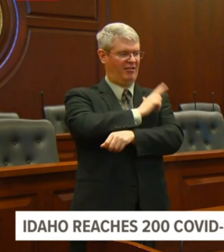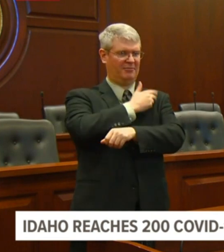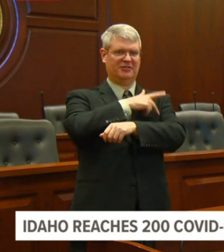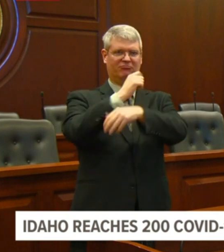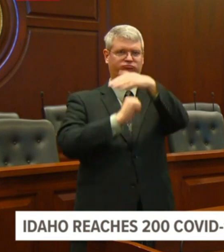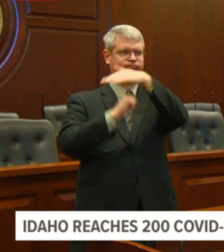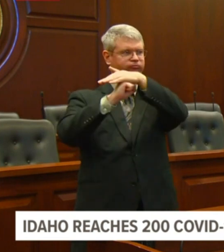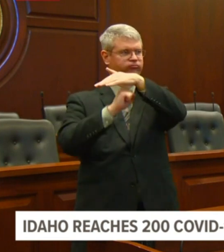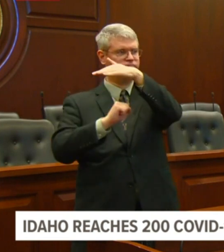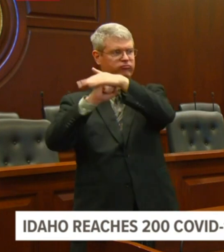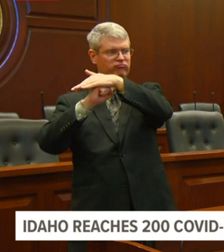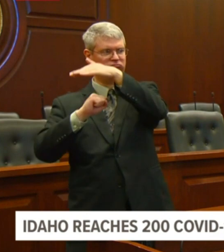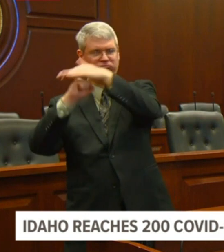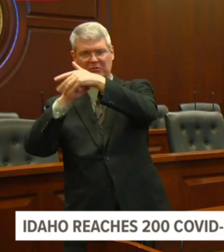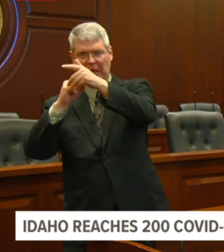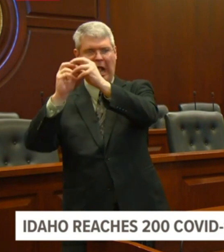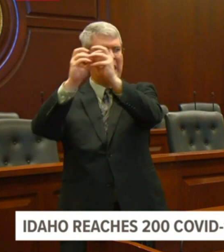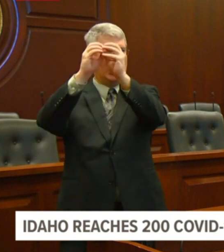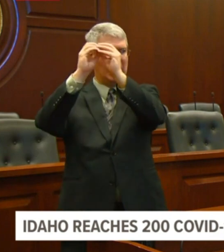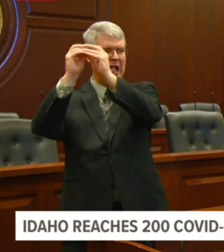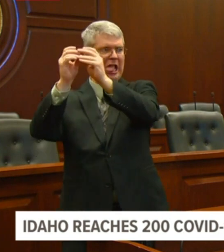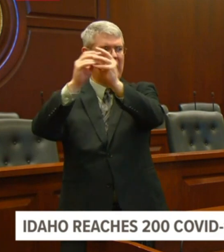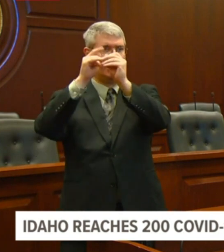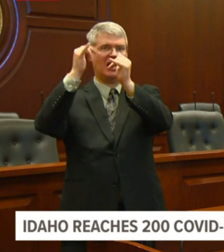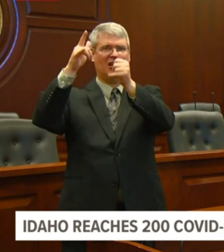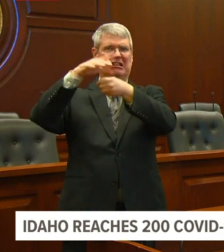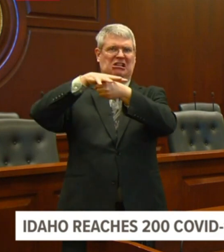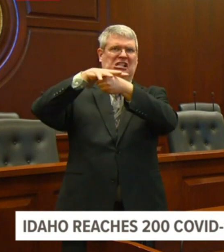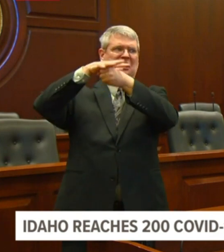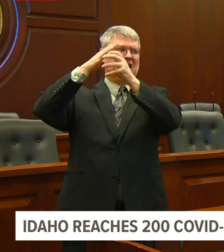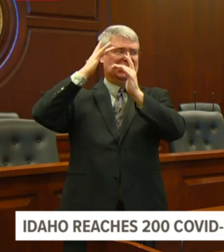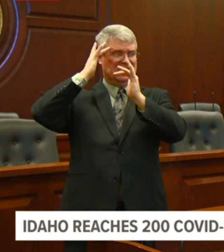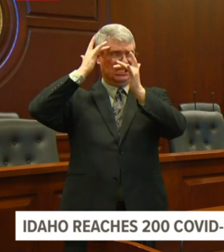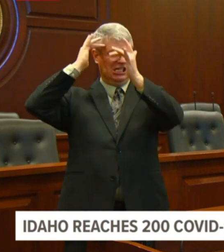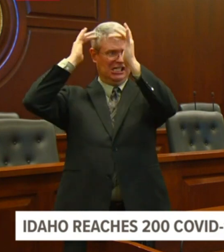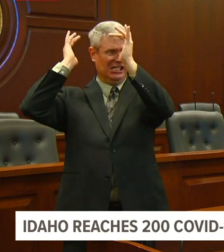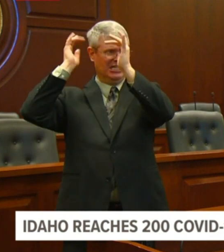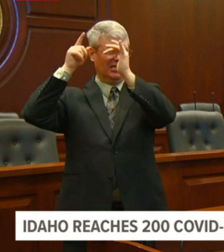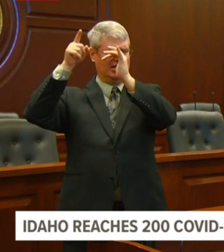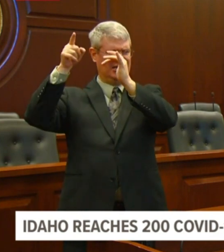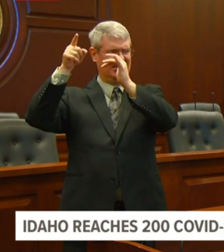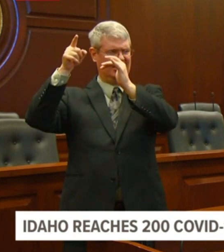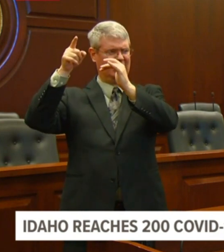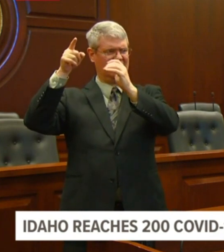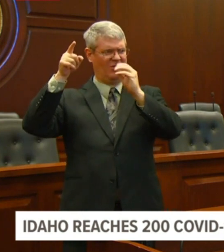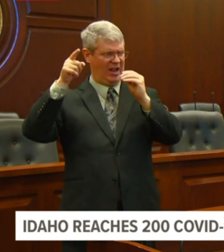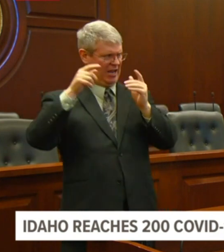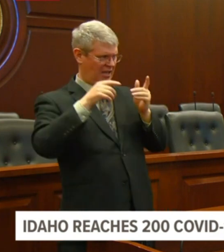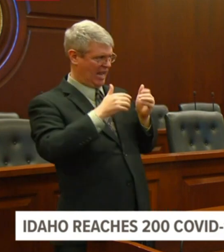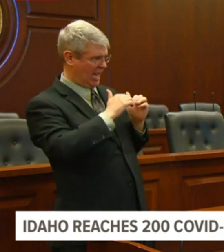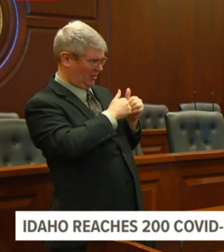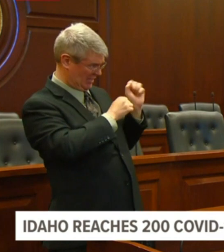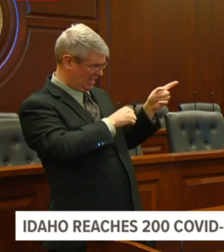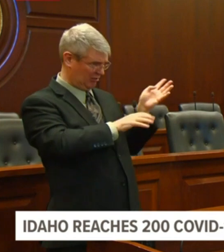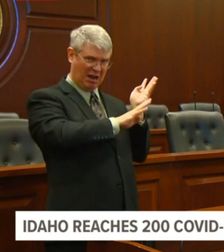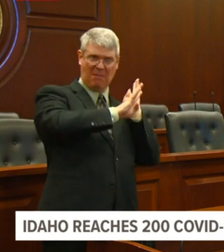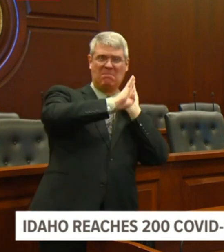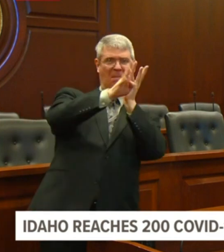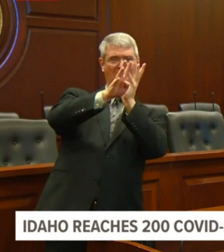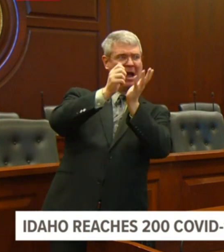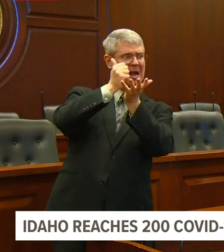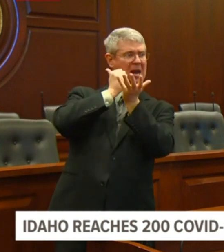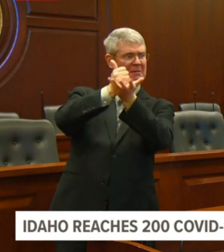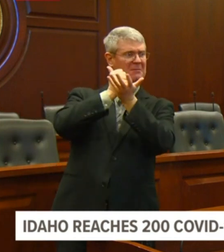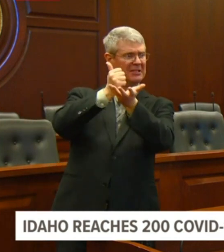move resources into a place like Blaine County, which is already basically beginning to get broken? Five minutes.